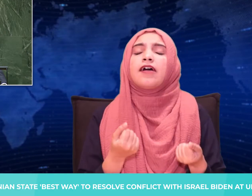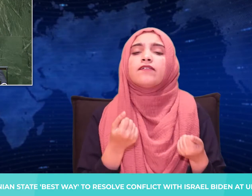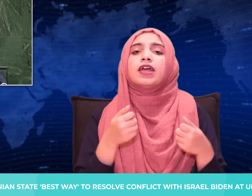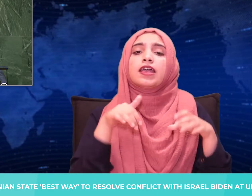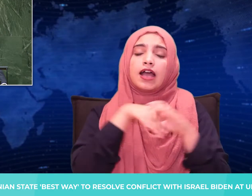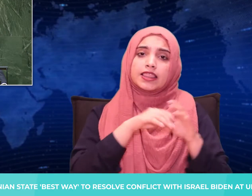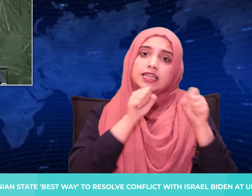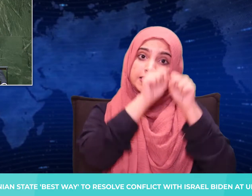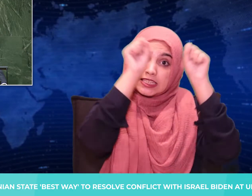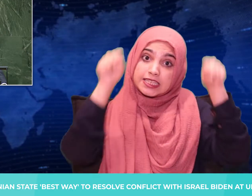of law.